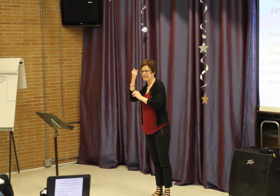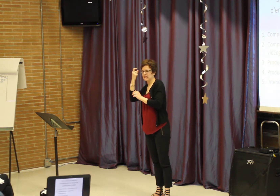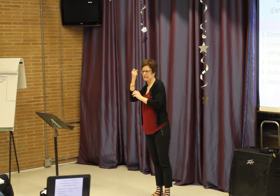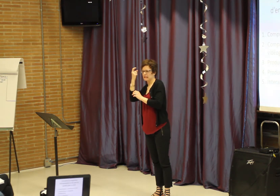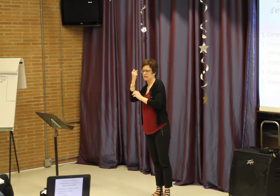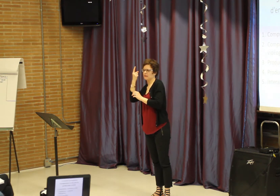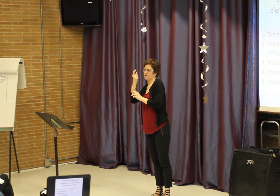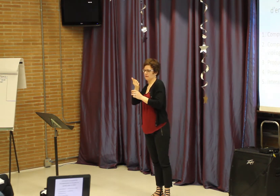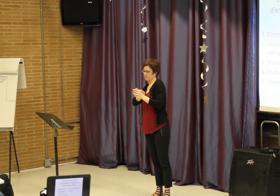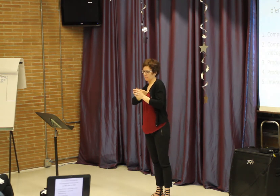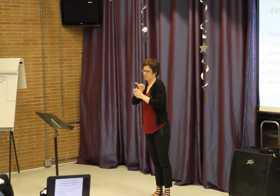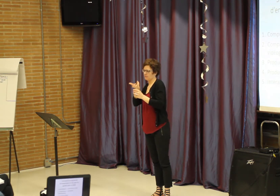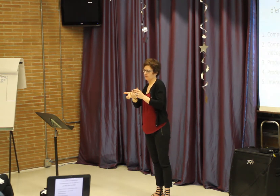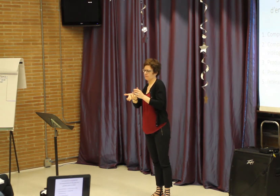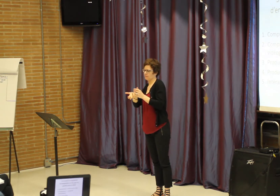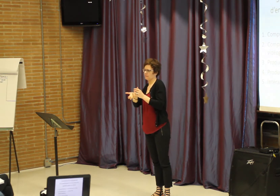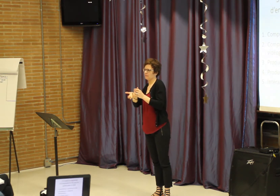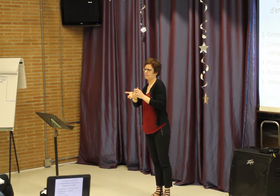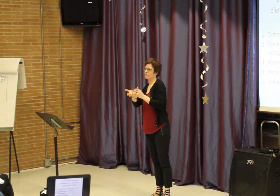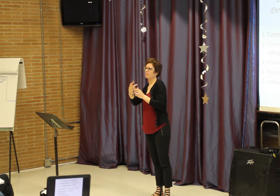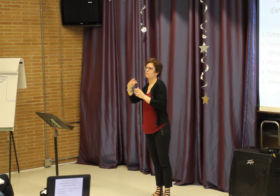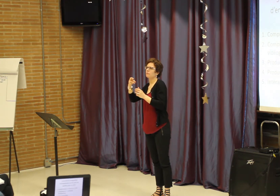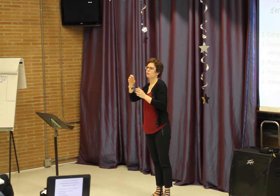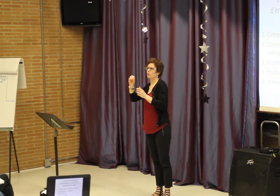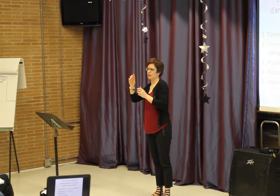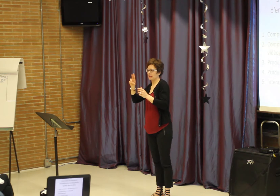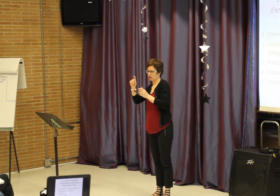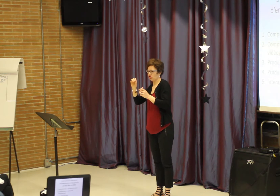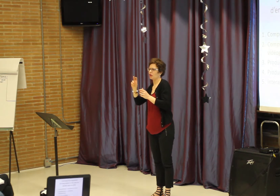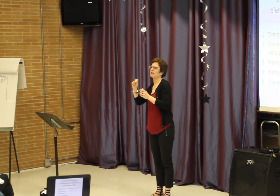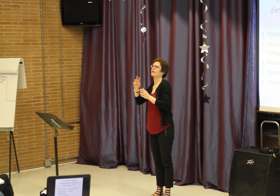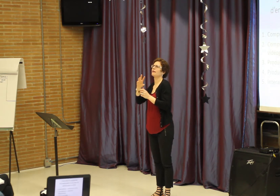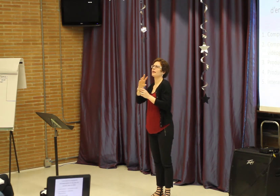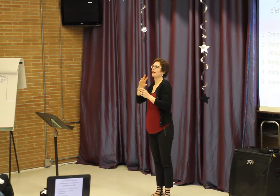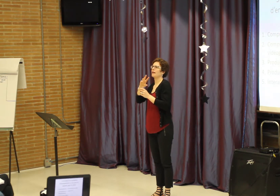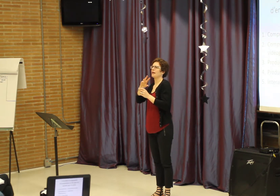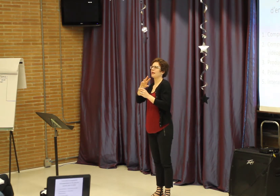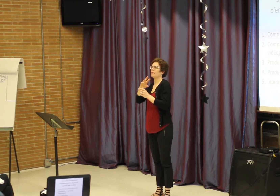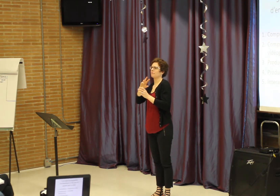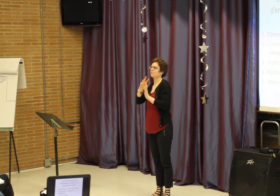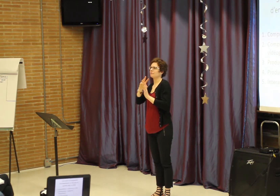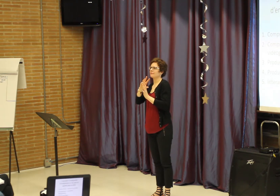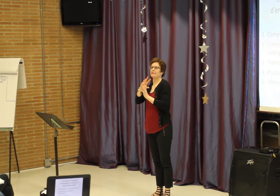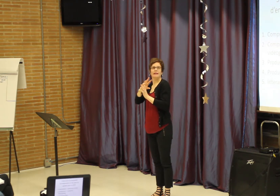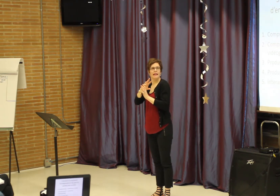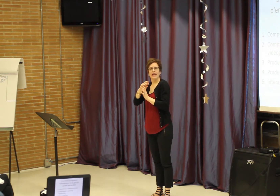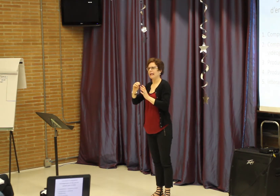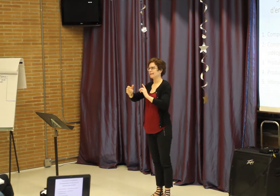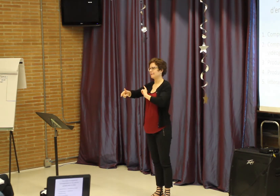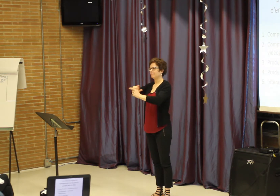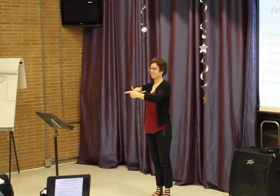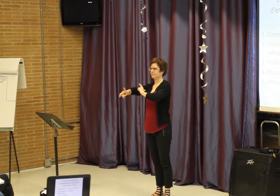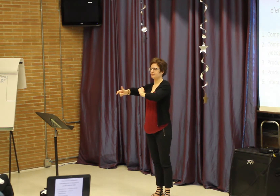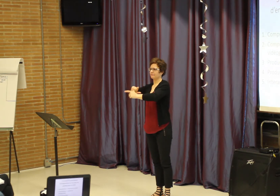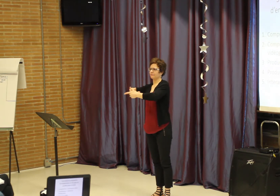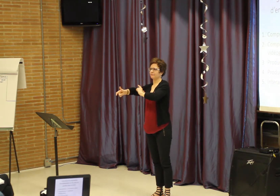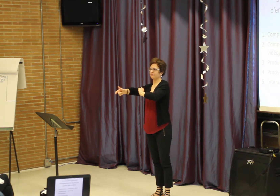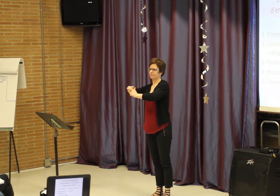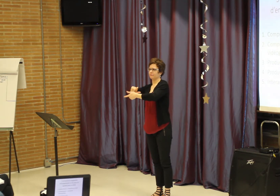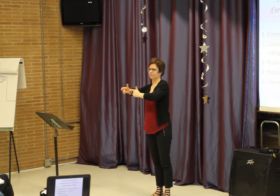on developing comprehension, so live production comprehension, as well as interaction